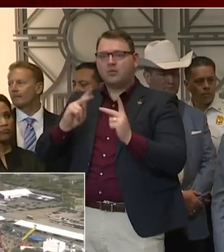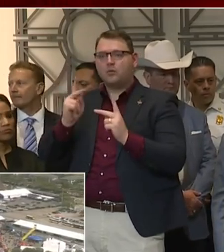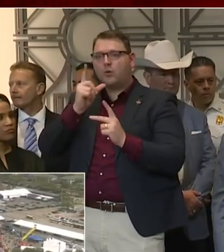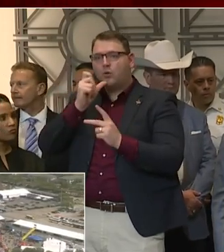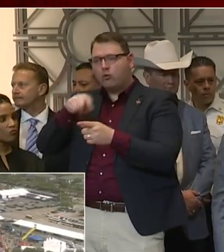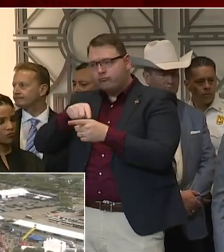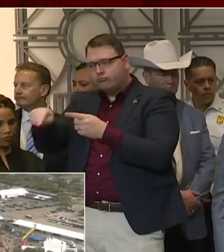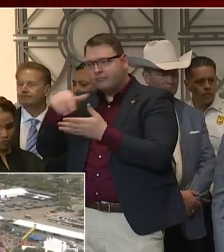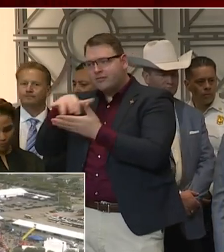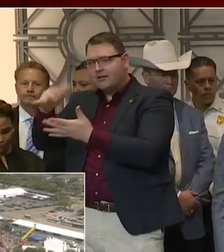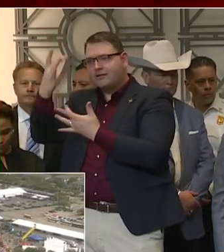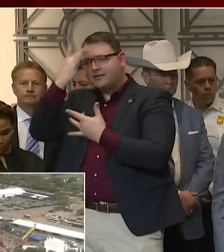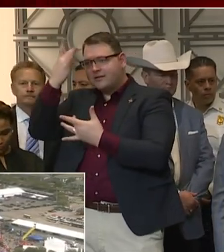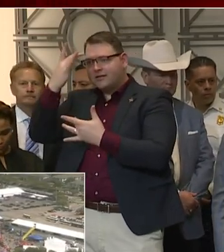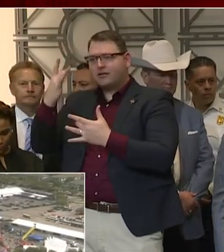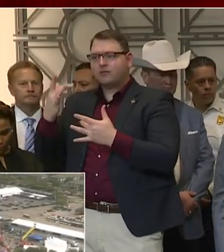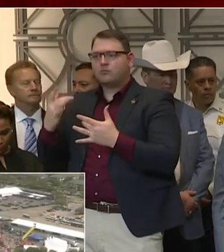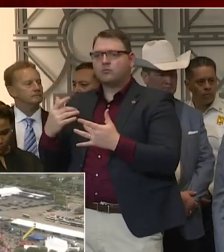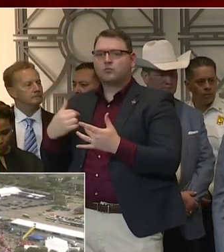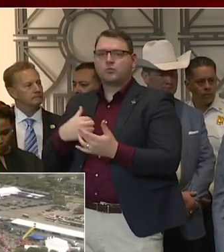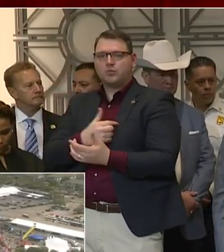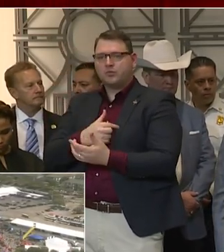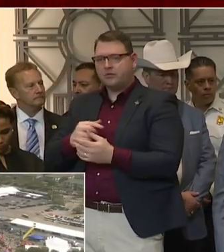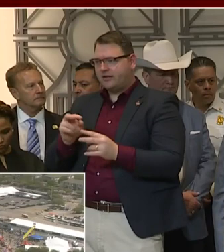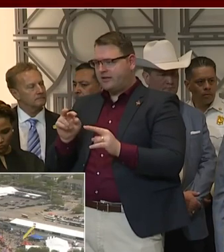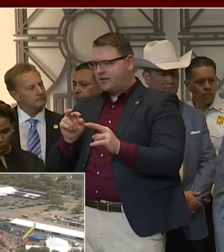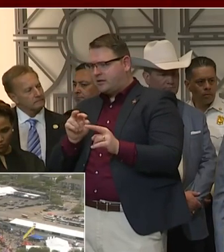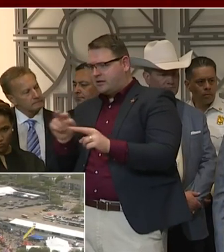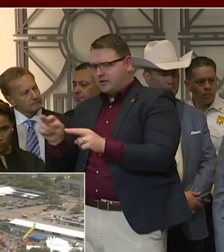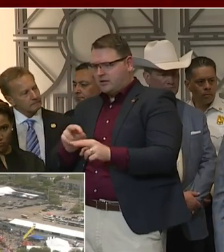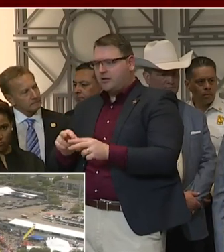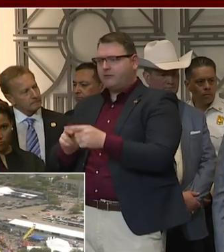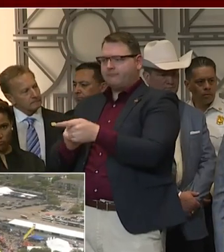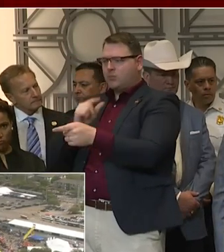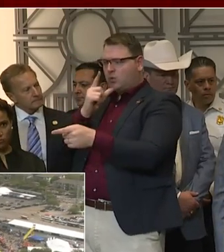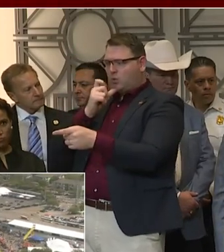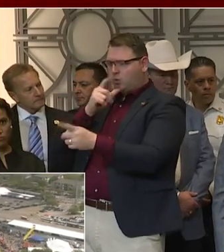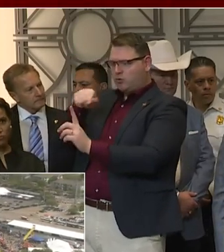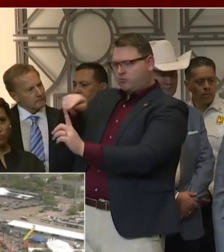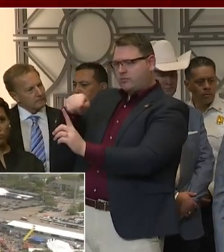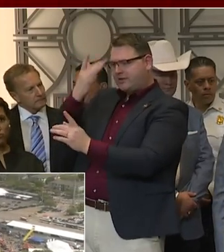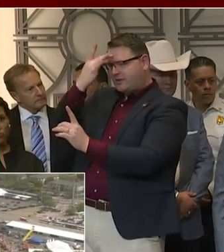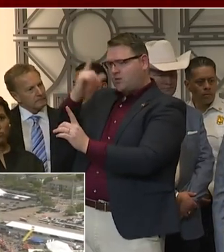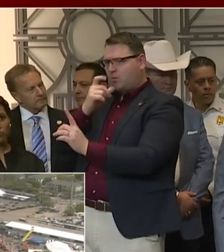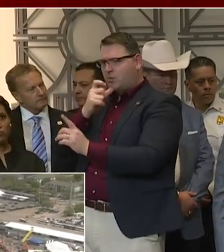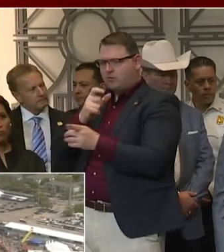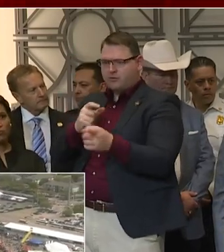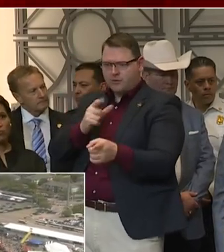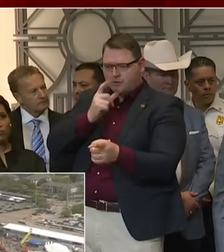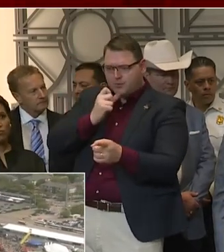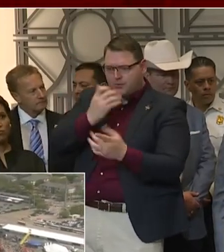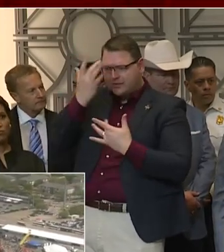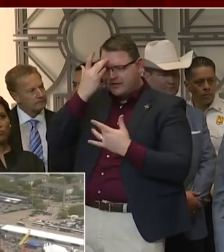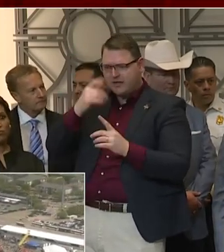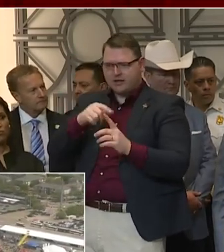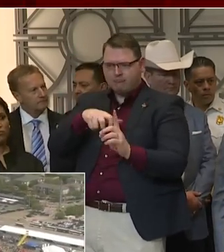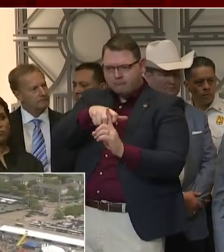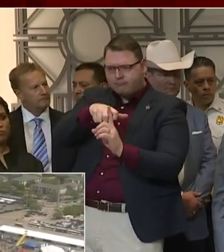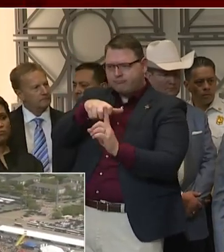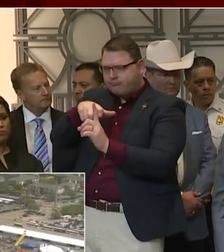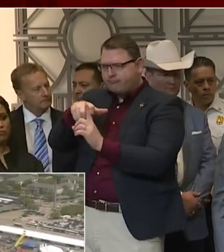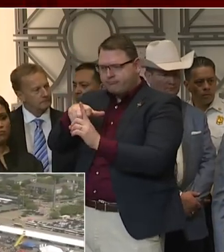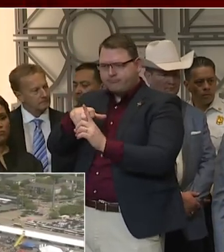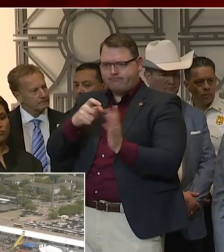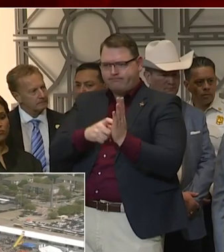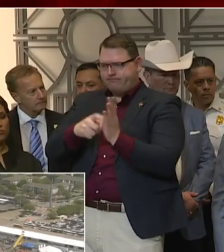targeted, focused way of identifying the individuals, and that's what our epidemiologists on both health departments, our regional health departments, are very good at